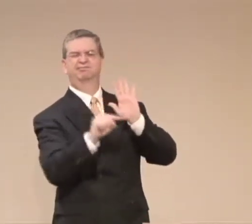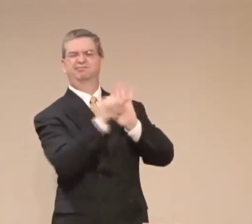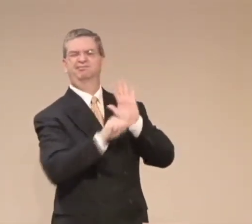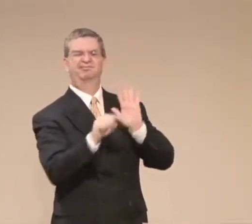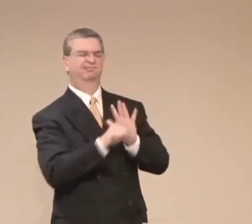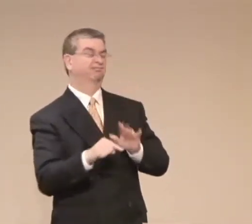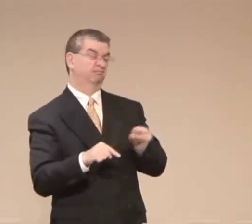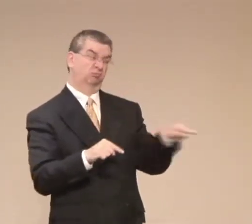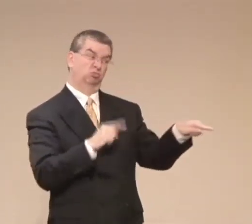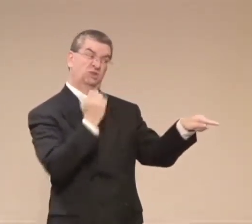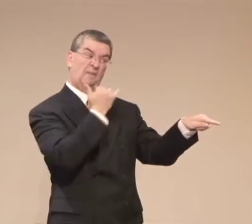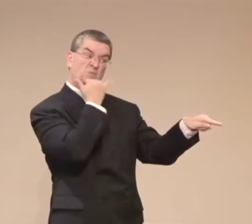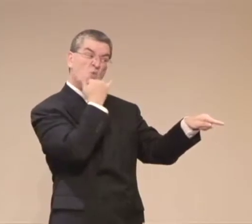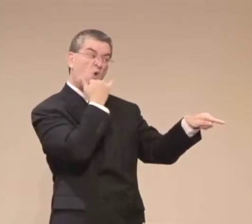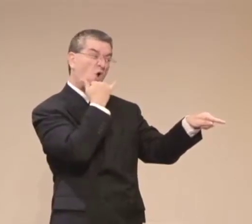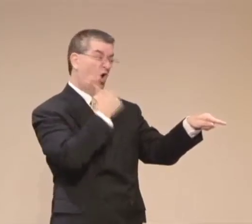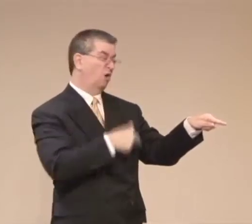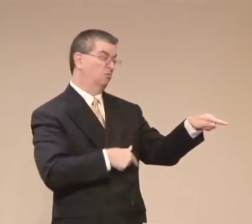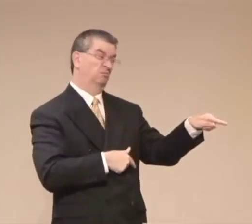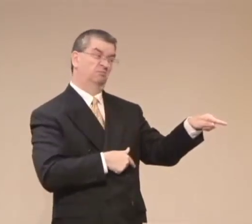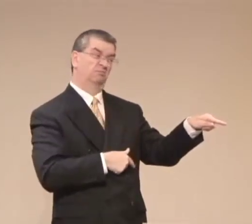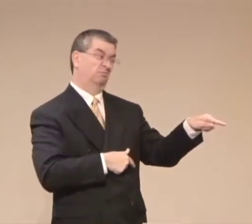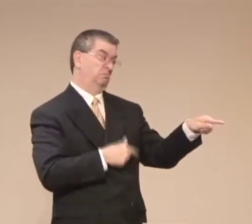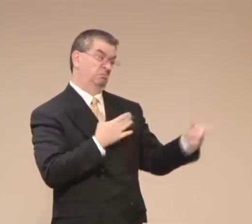He didn't make any excuses. He wasn't negative.